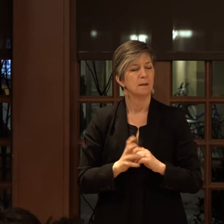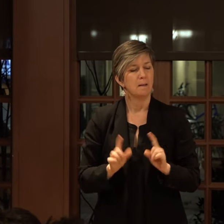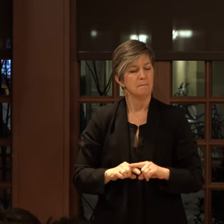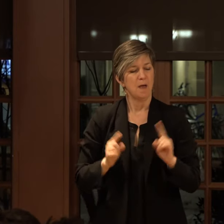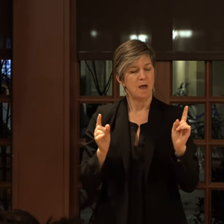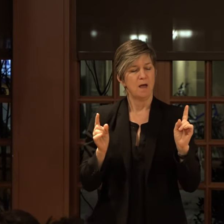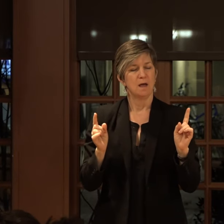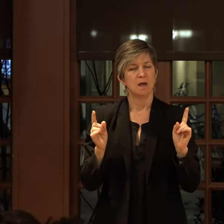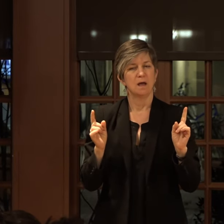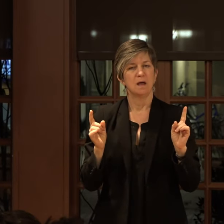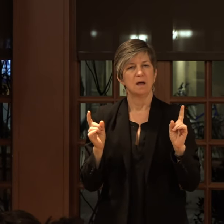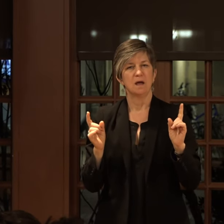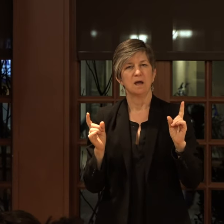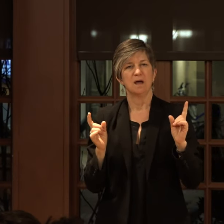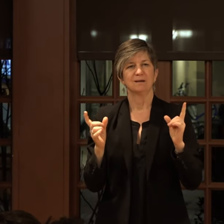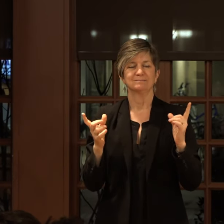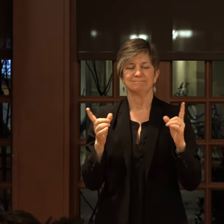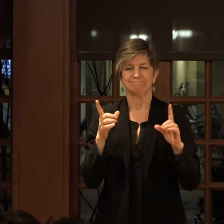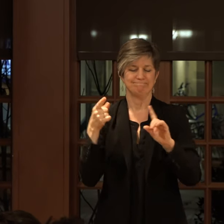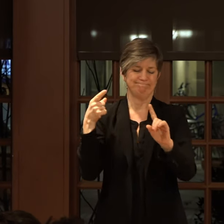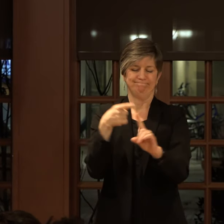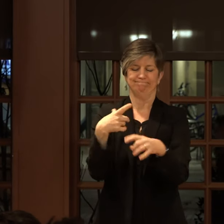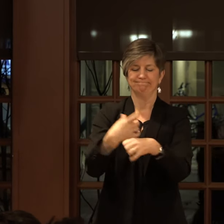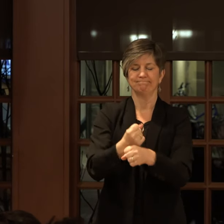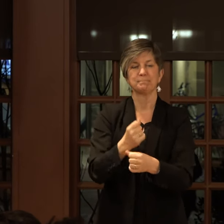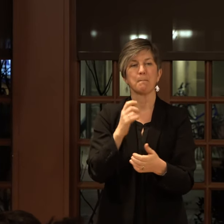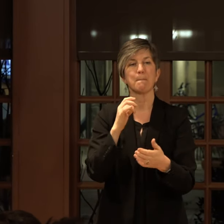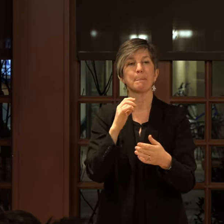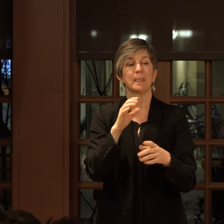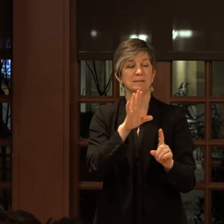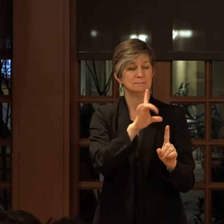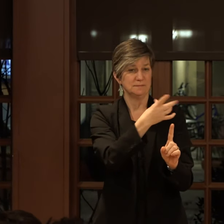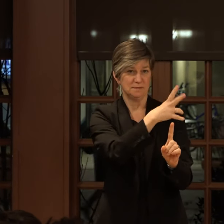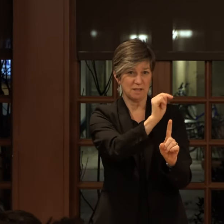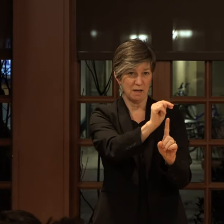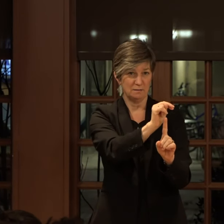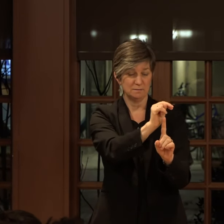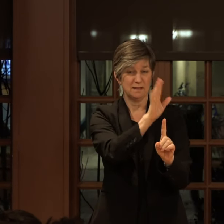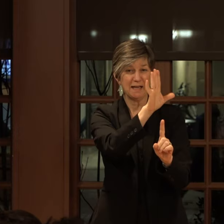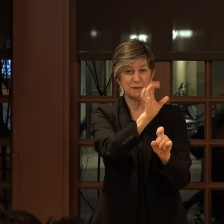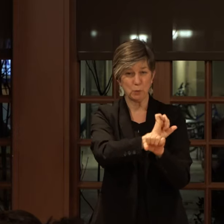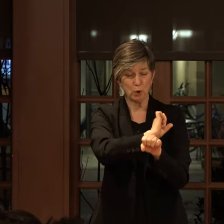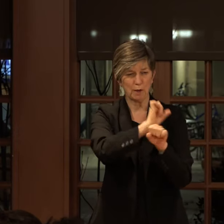But what I wanted, long story short, what I wanted to do was take Donne and bring him back.